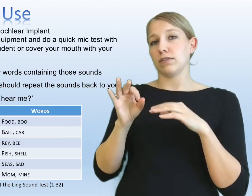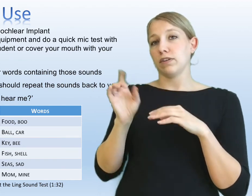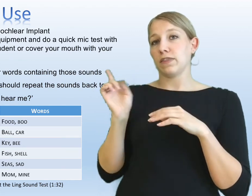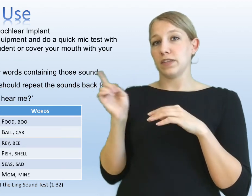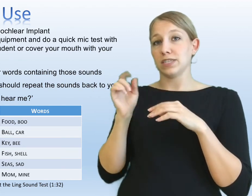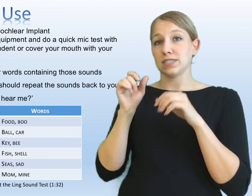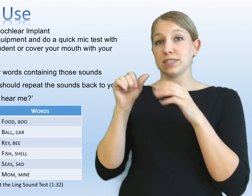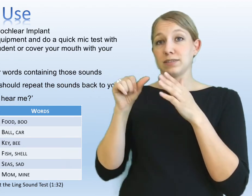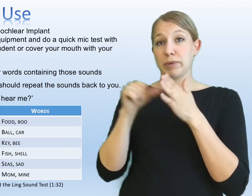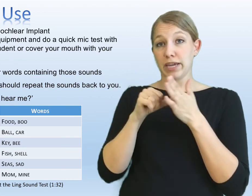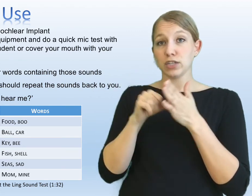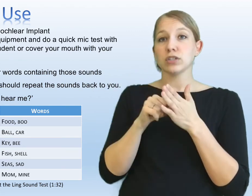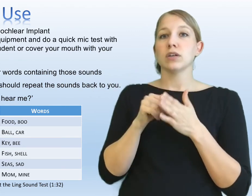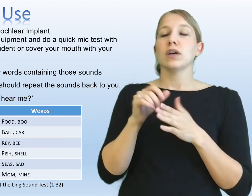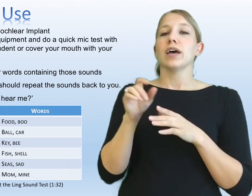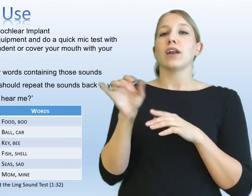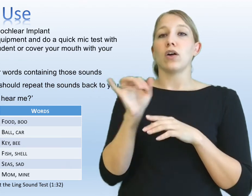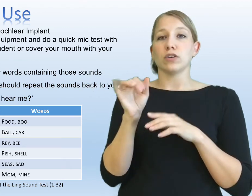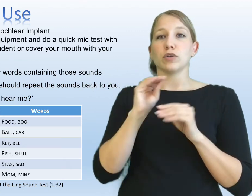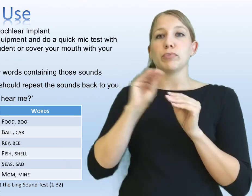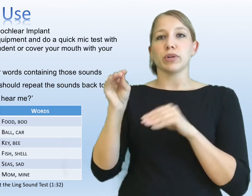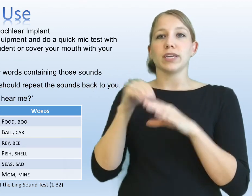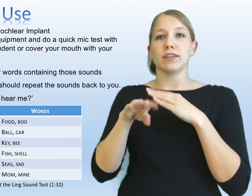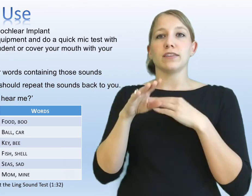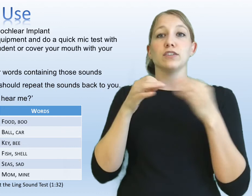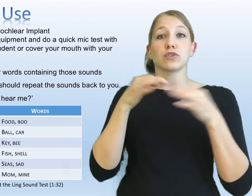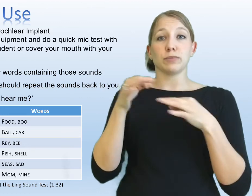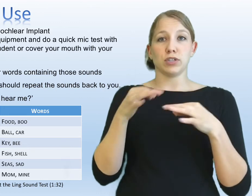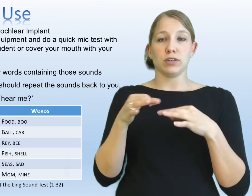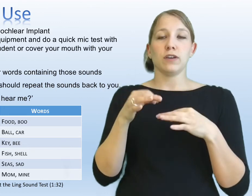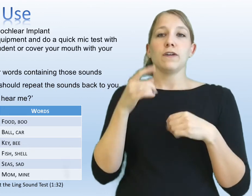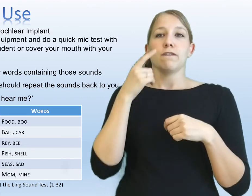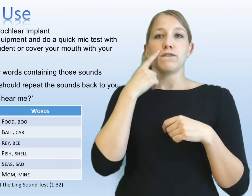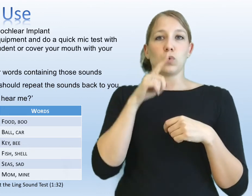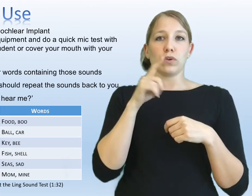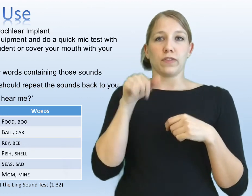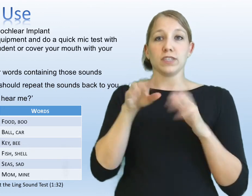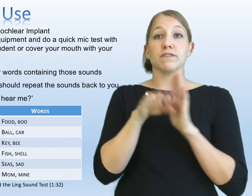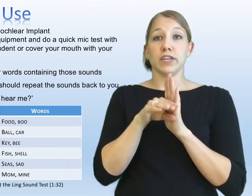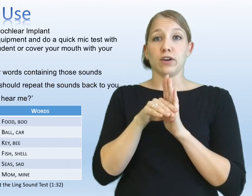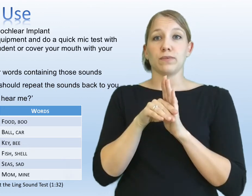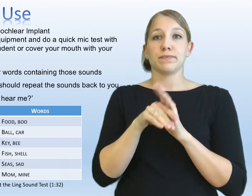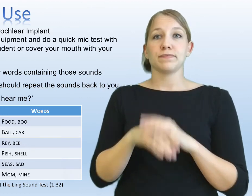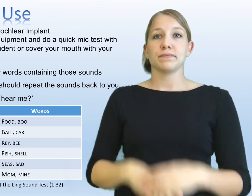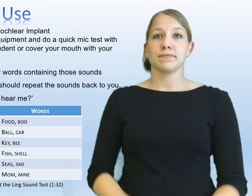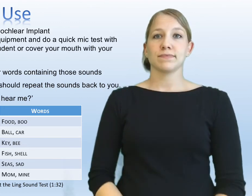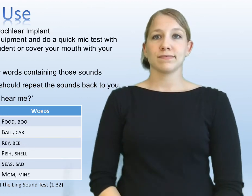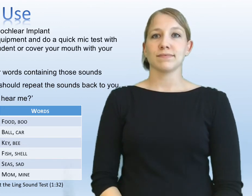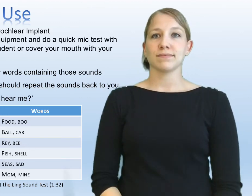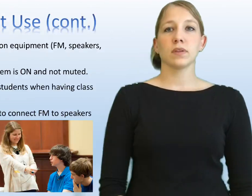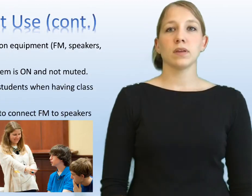of this page and I'll also put it in the description for this video.